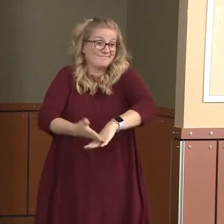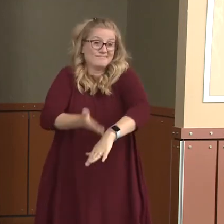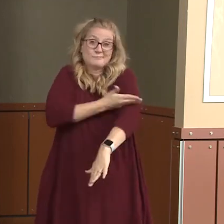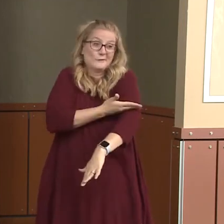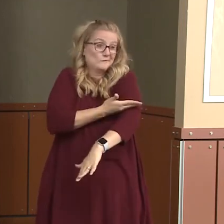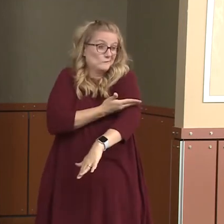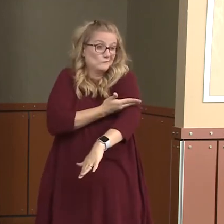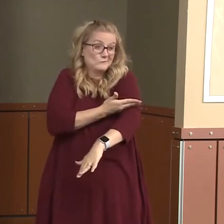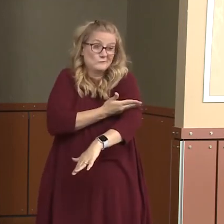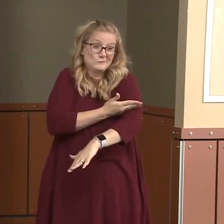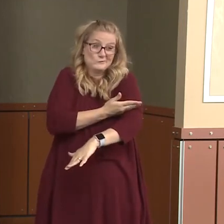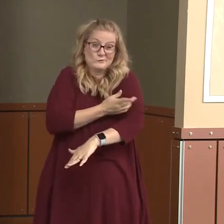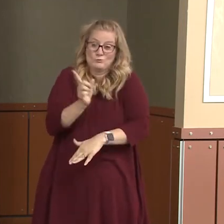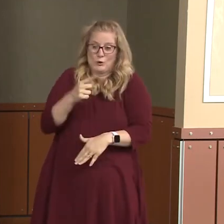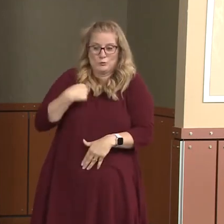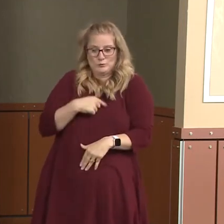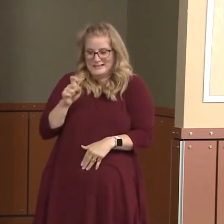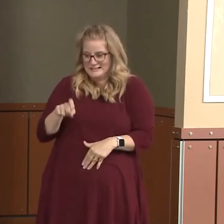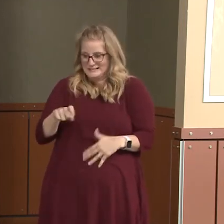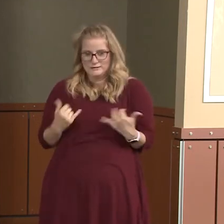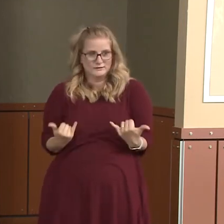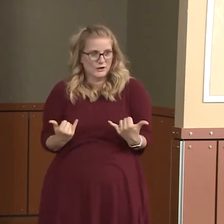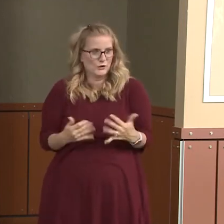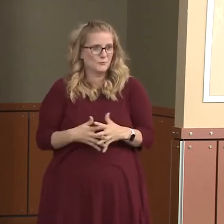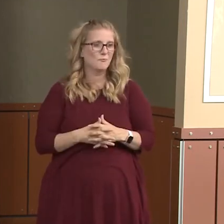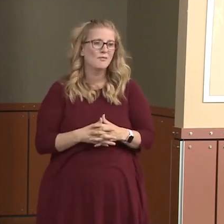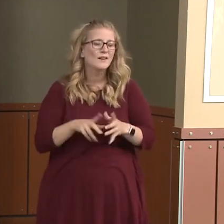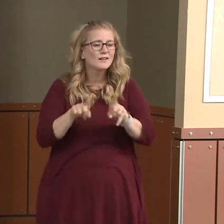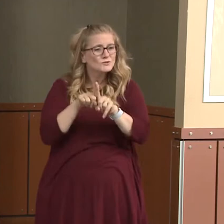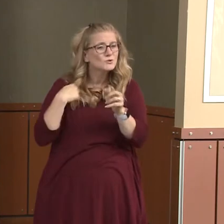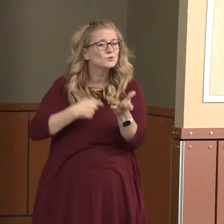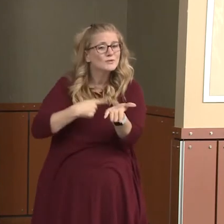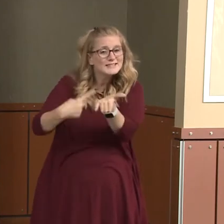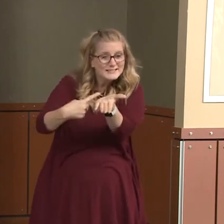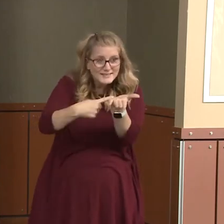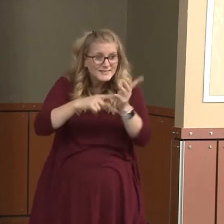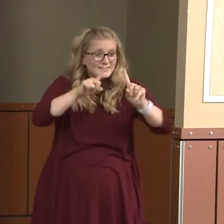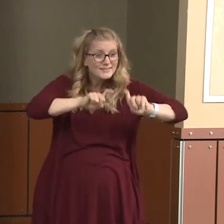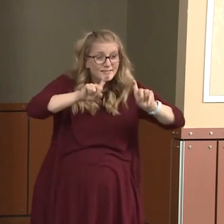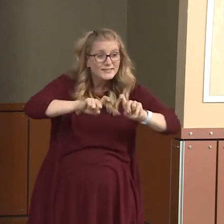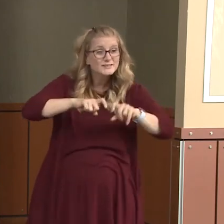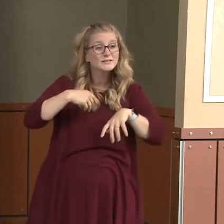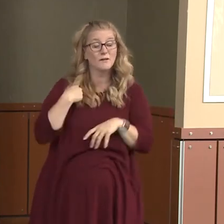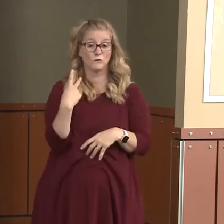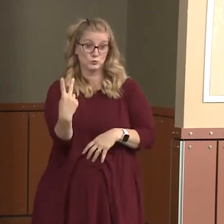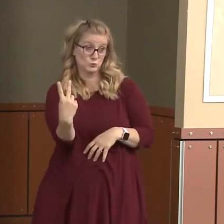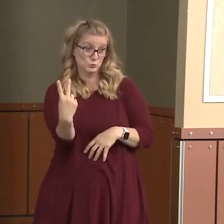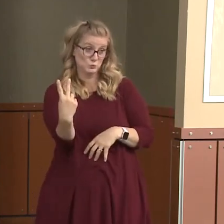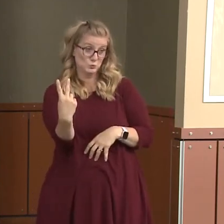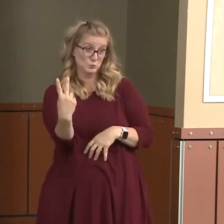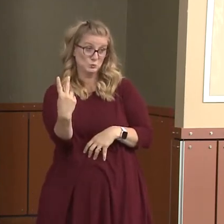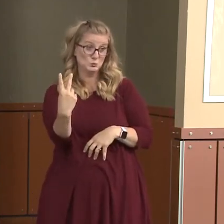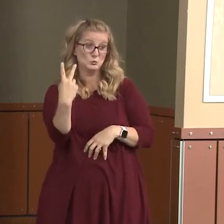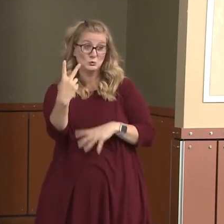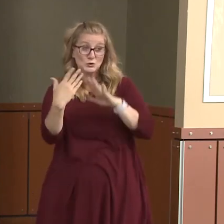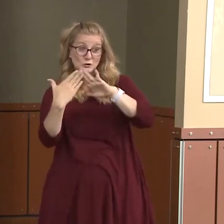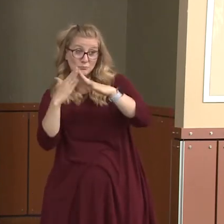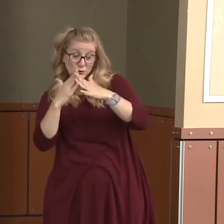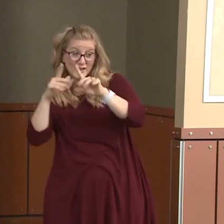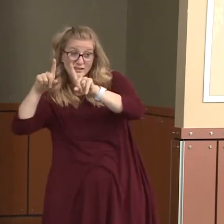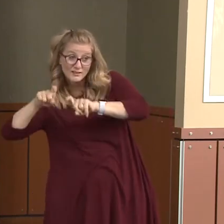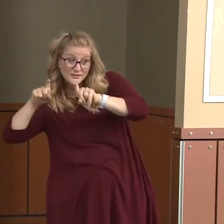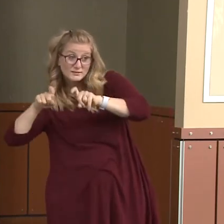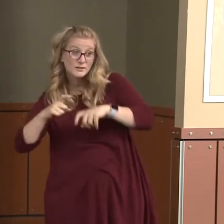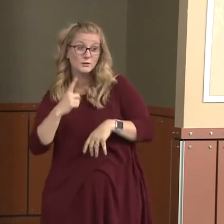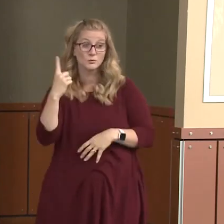I'm going to talk a little bit about testing as well. There are the two community testing sites, one in Benton and Franklin counties